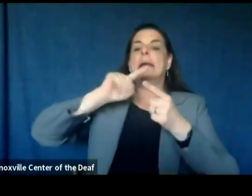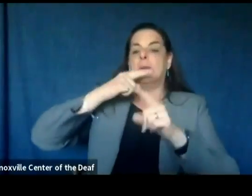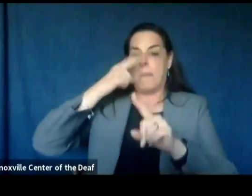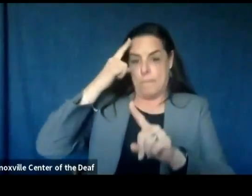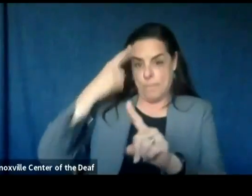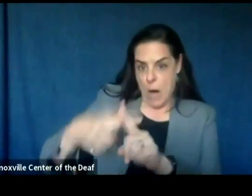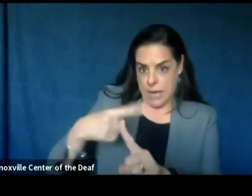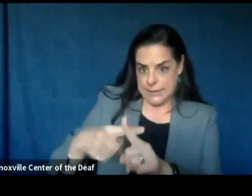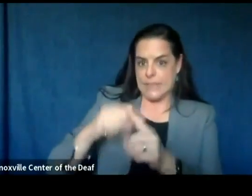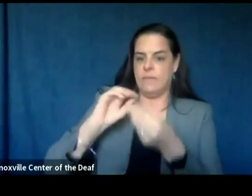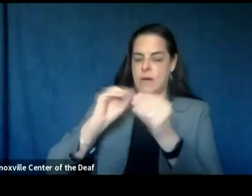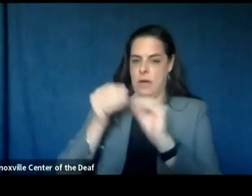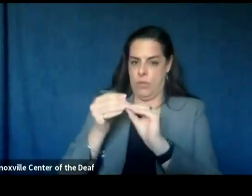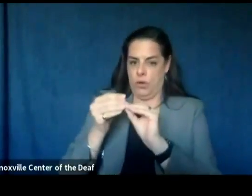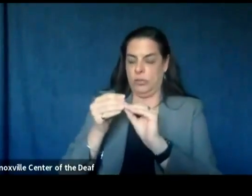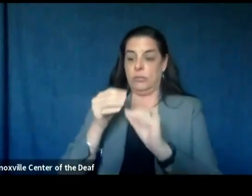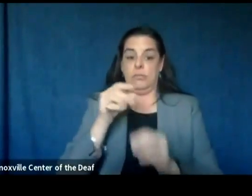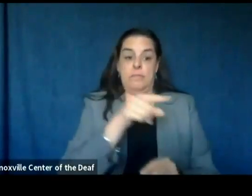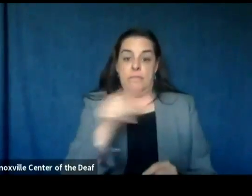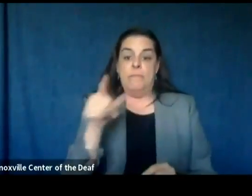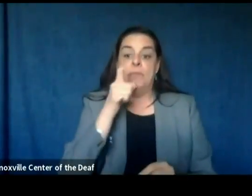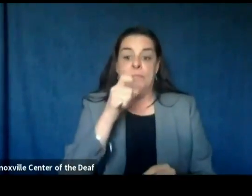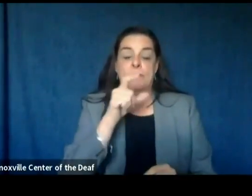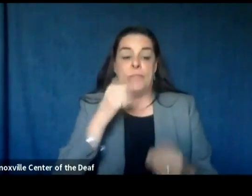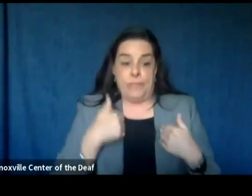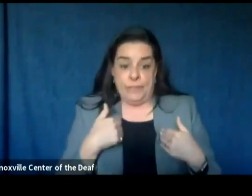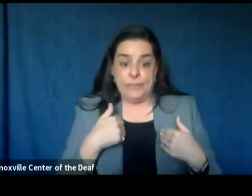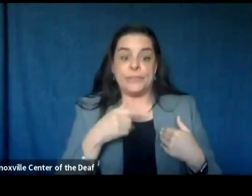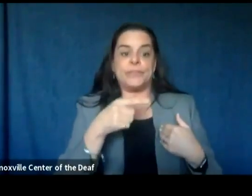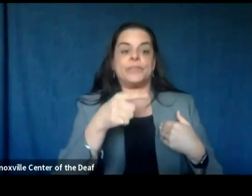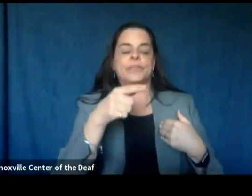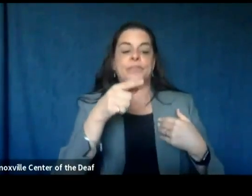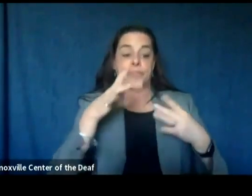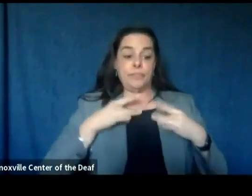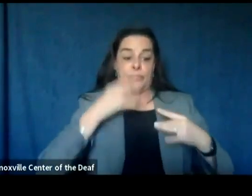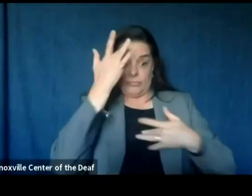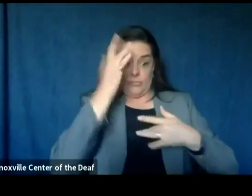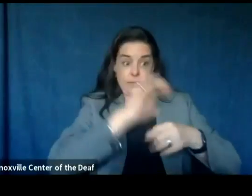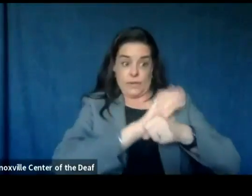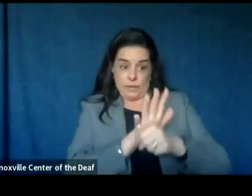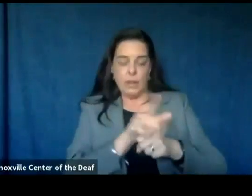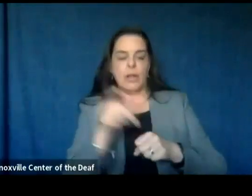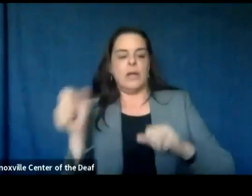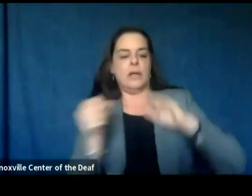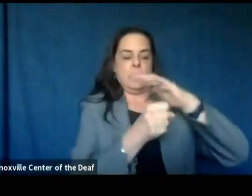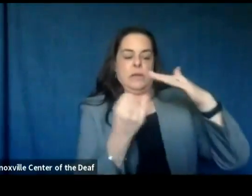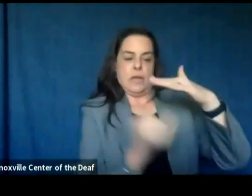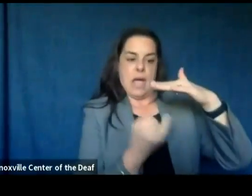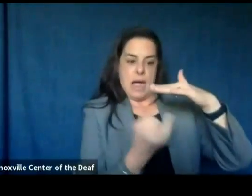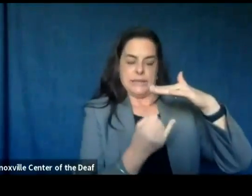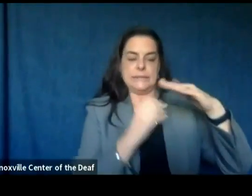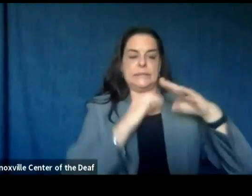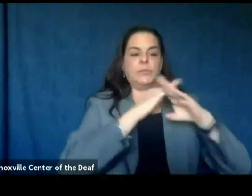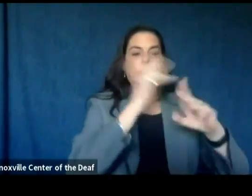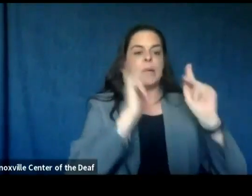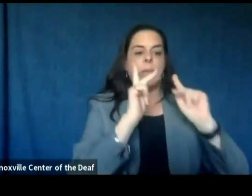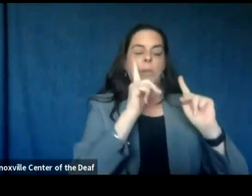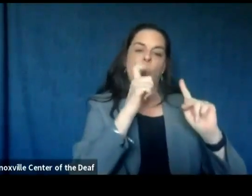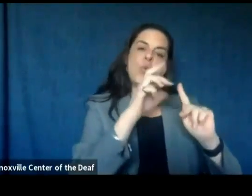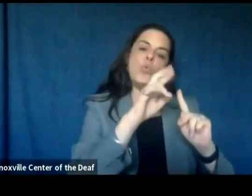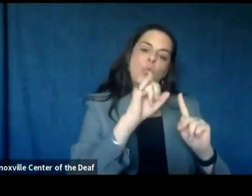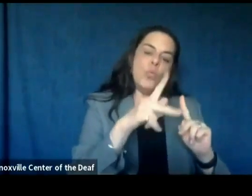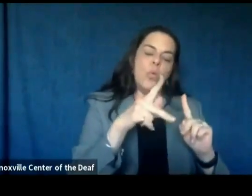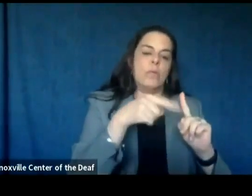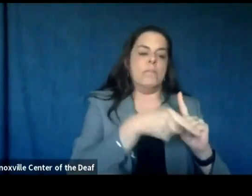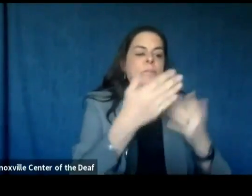looking at the positives enables us to isolate that person that we know is sick protect the people that are at risk that might have come in contact to them